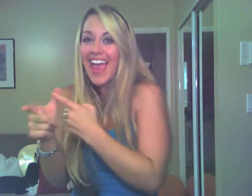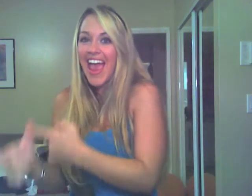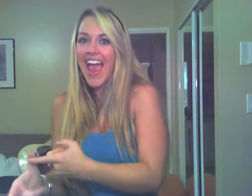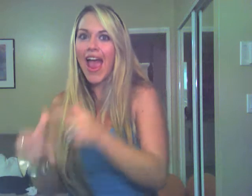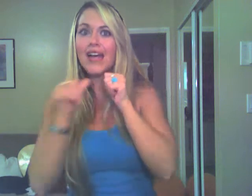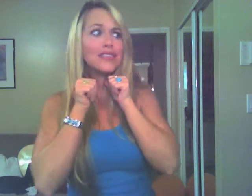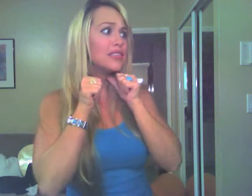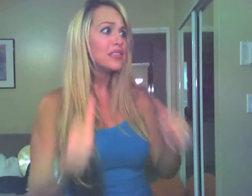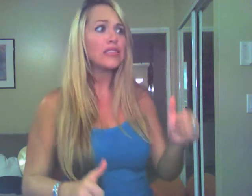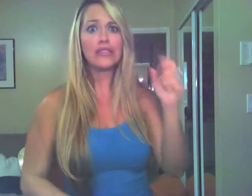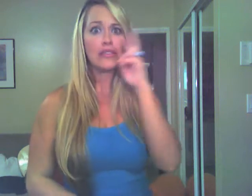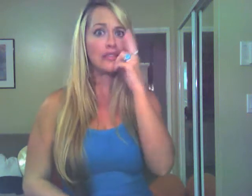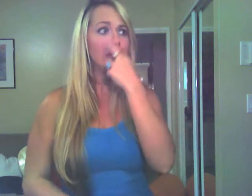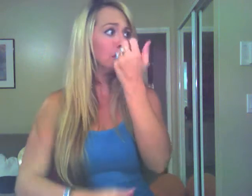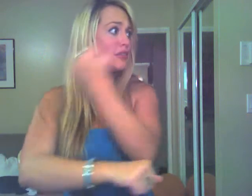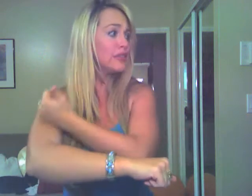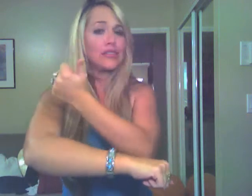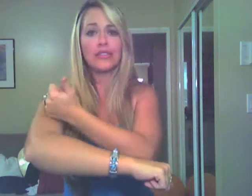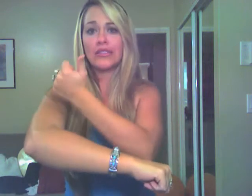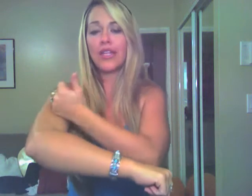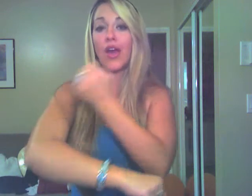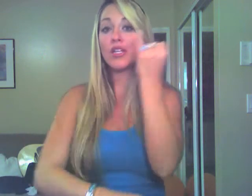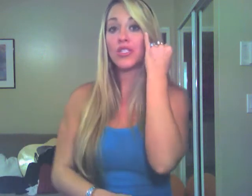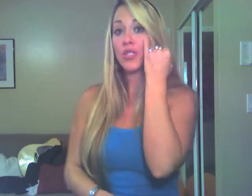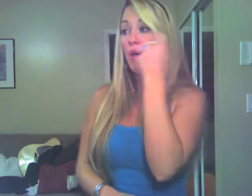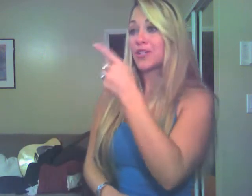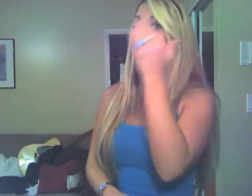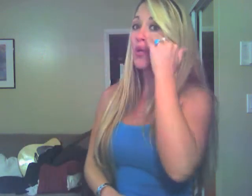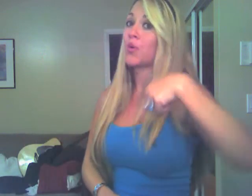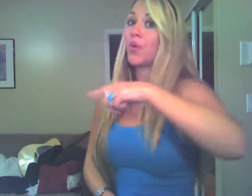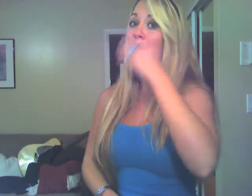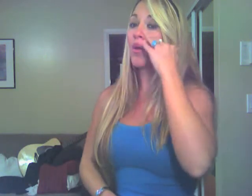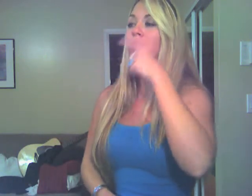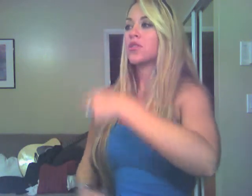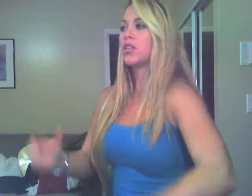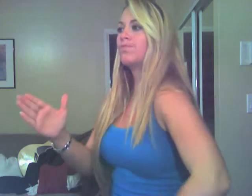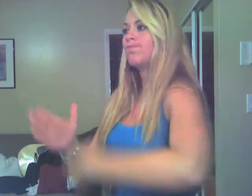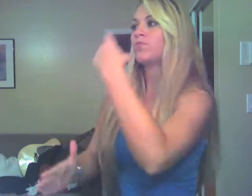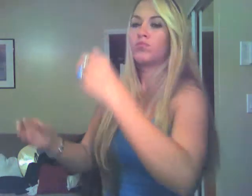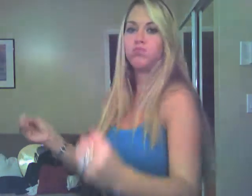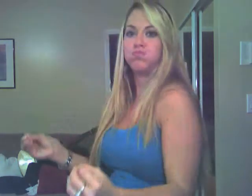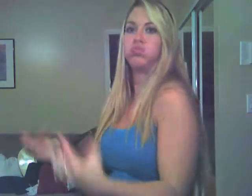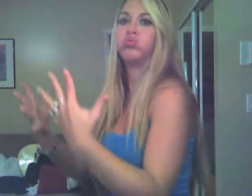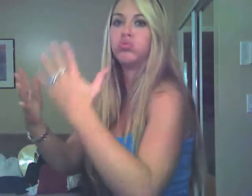rose tattoo. She found that box of forget-me-nots. She found that we knew